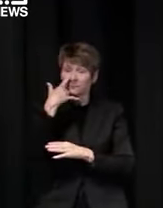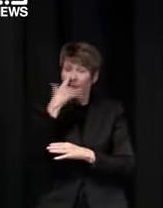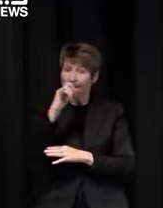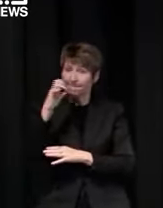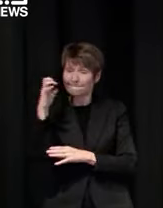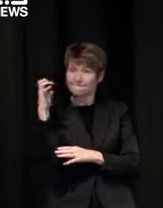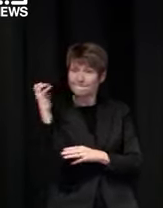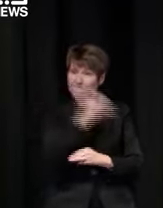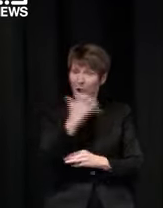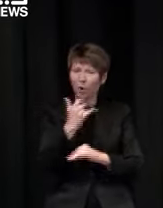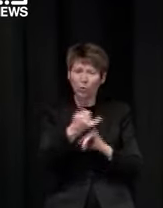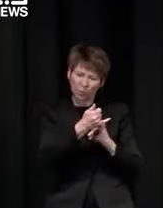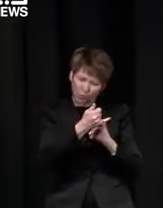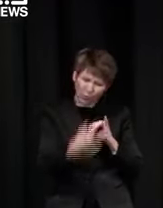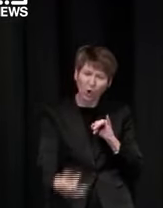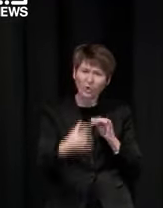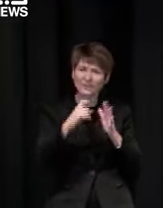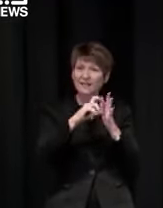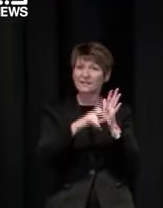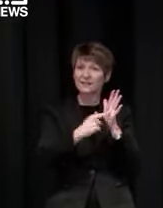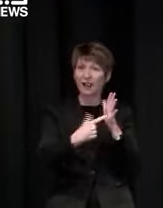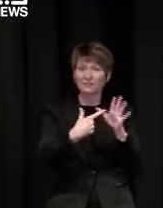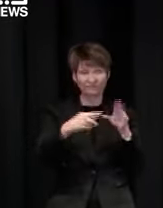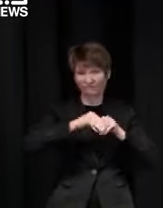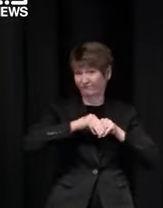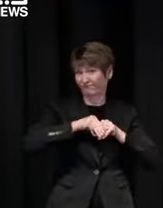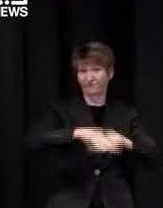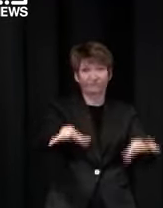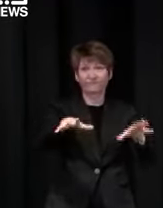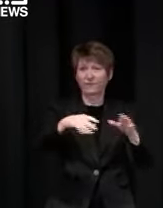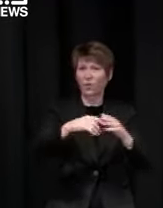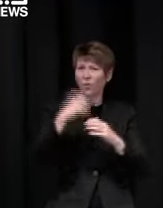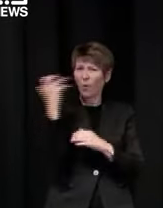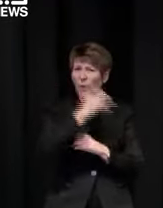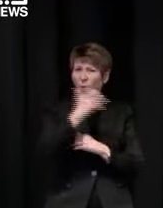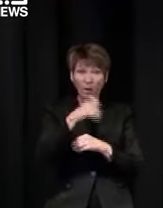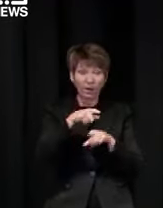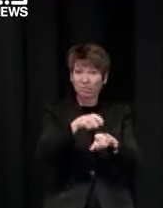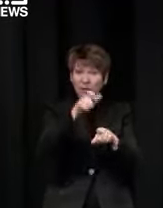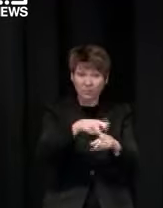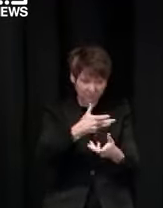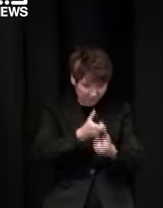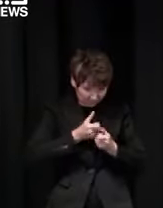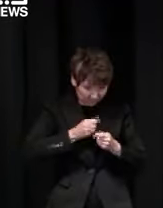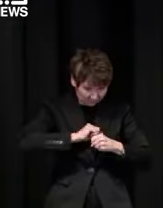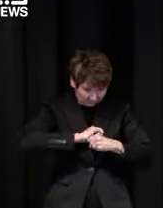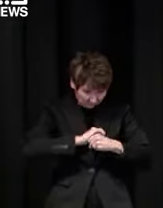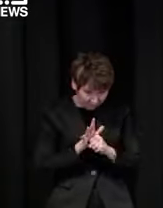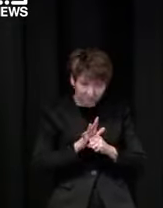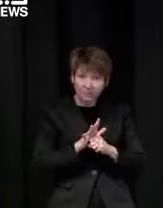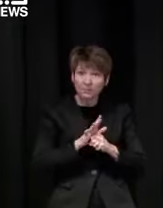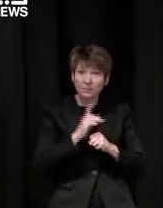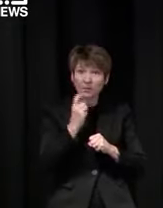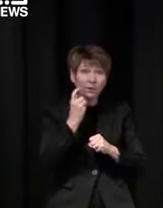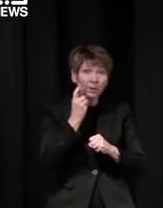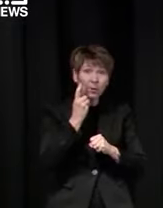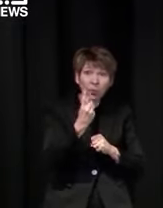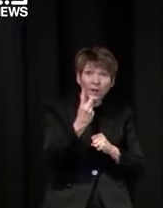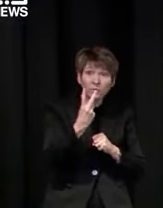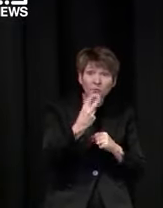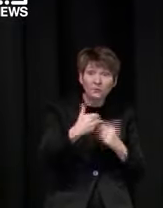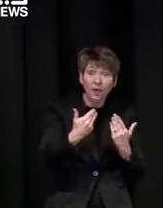uh that you that that our nurses have to have to treat so it's not only more infectious but people are getting sicker